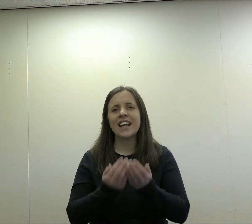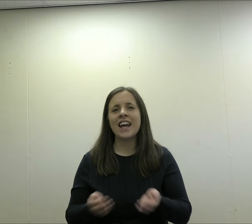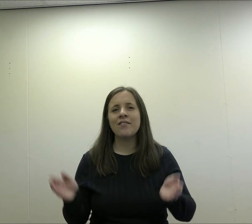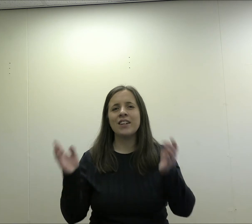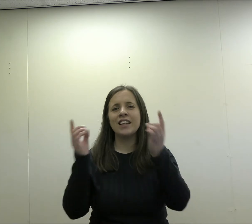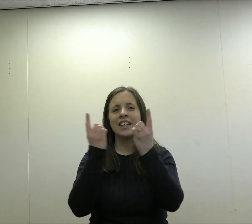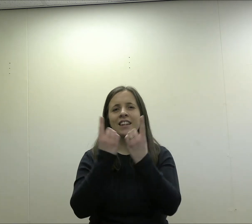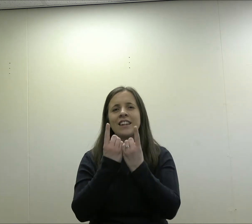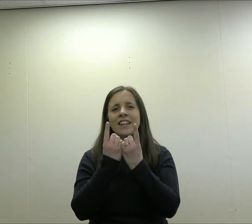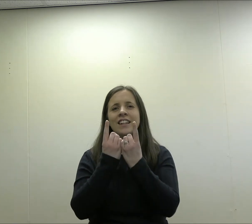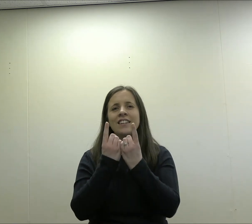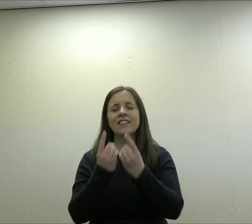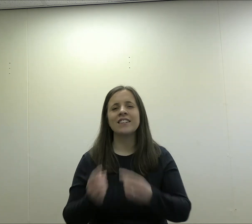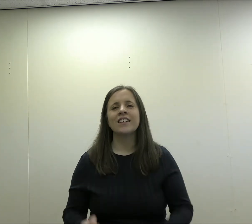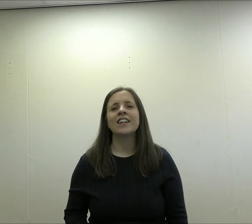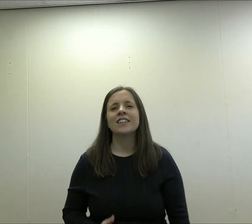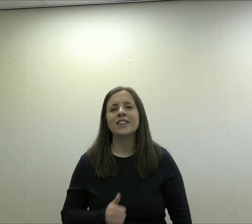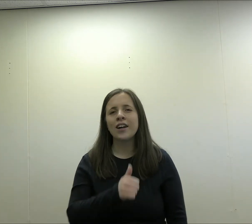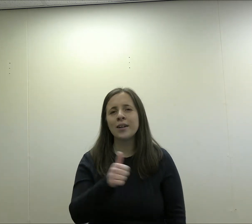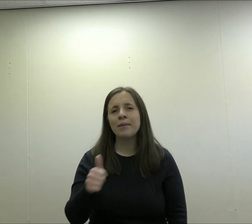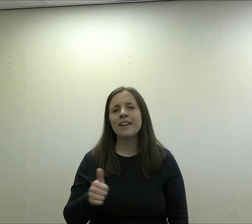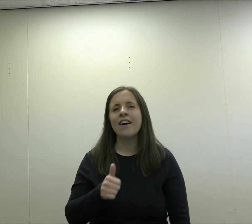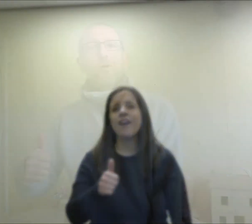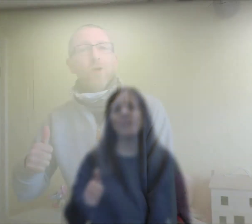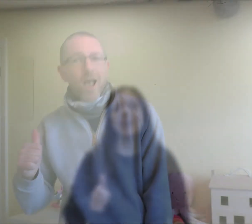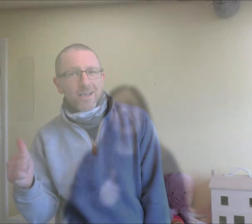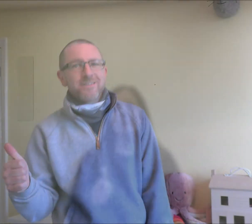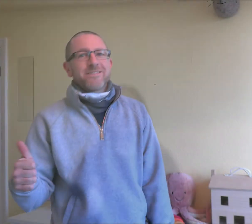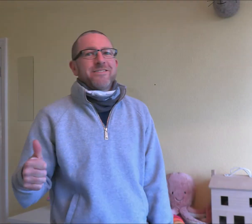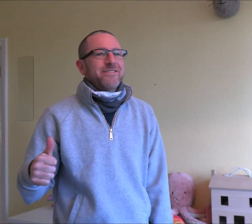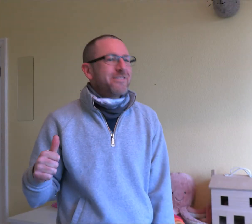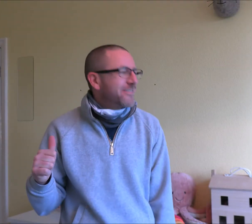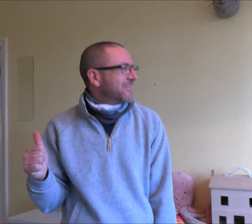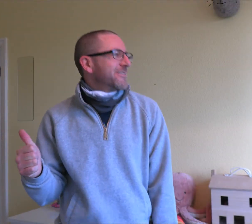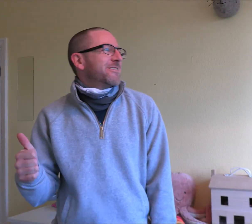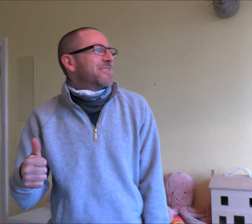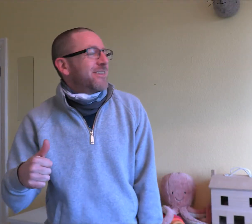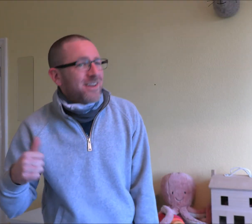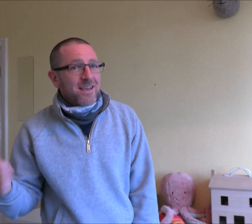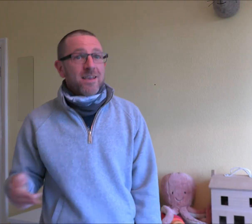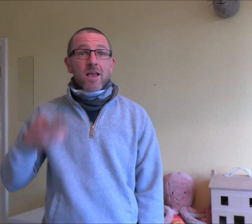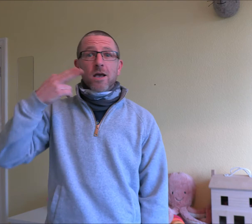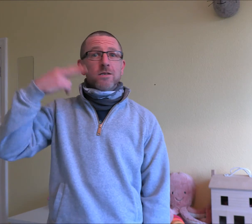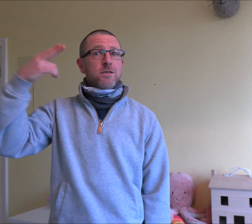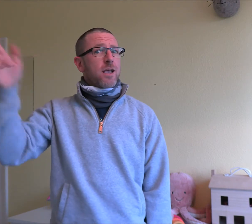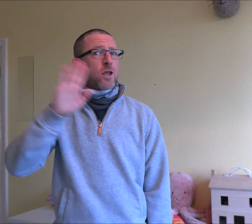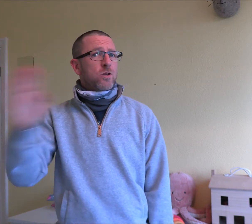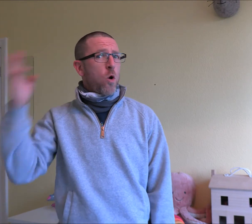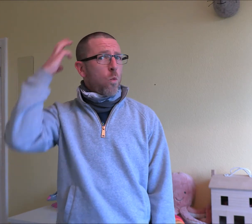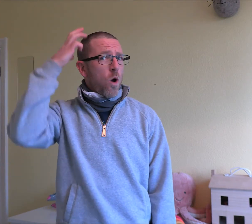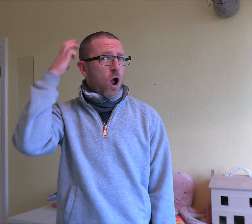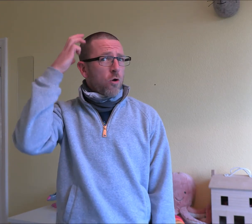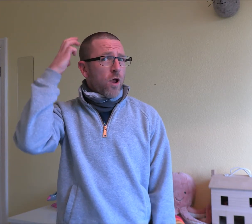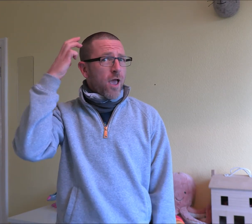every little thing gonna be alright Singing don't worry